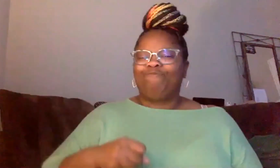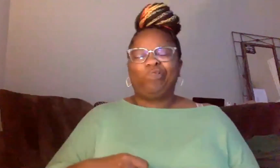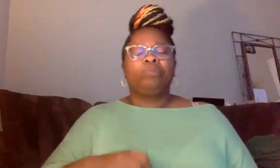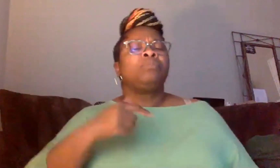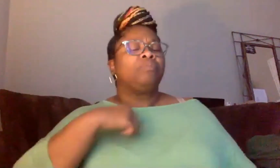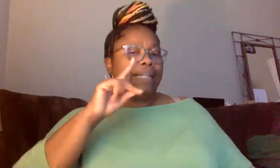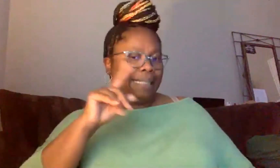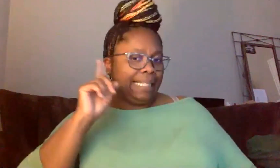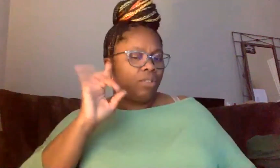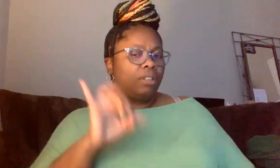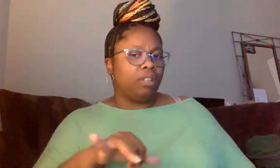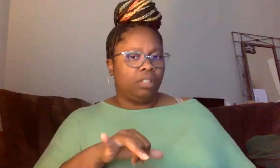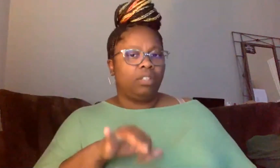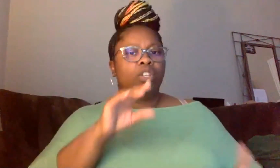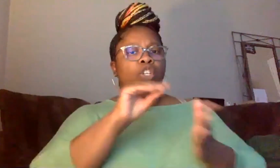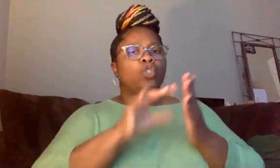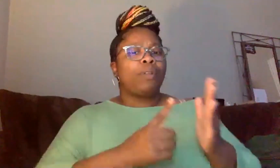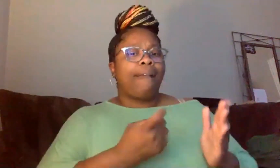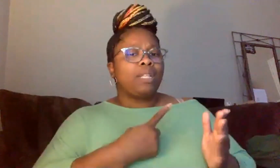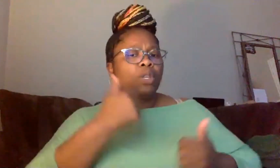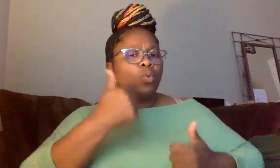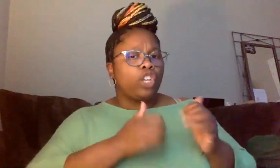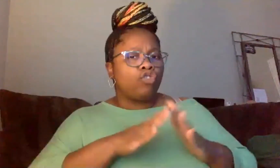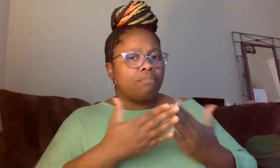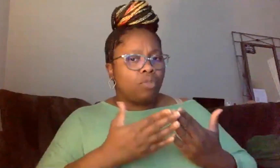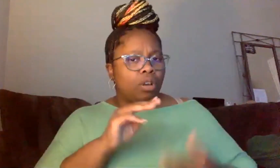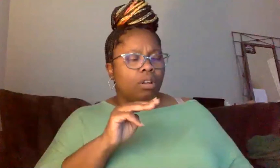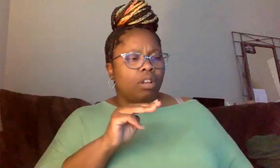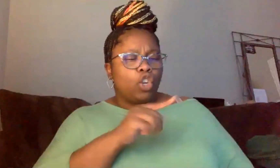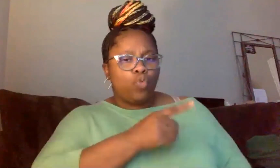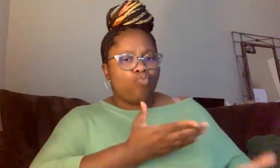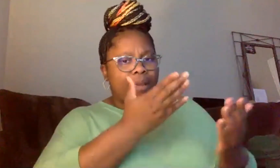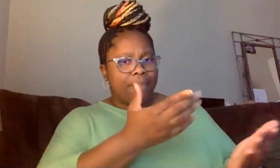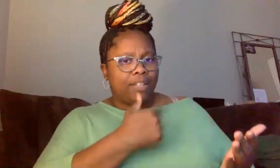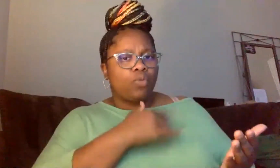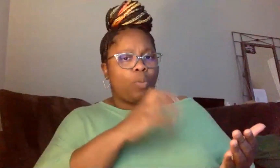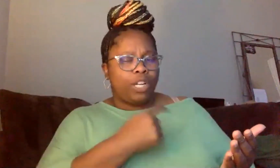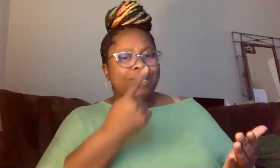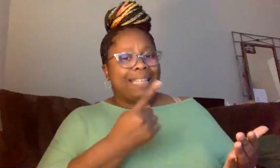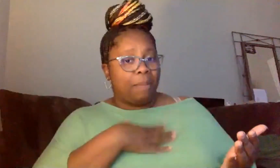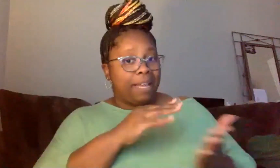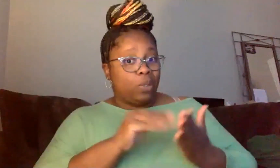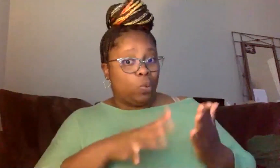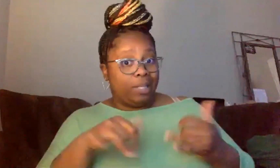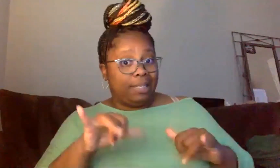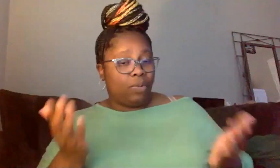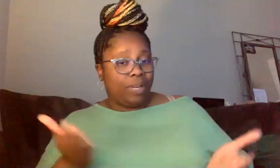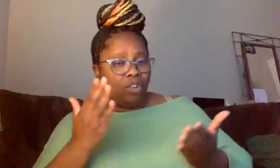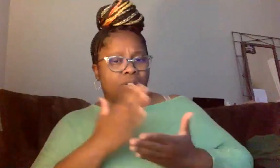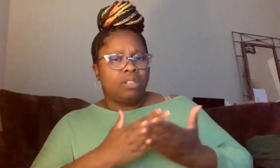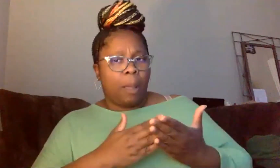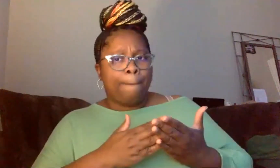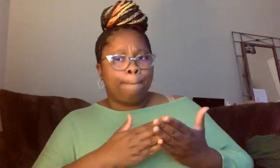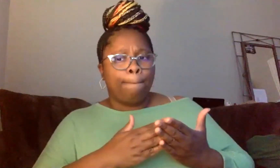that. Cause one of the students asked what book you were recommending, Mary. And I, I was just going to tell my students that are still here and I know some are.